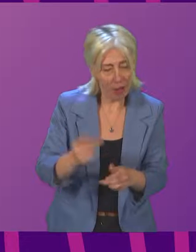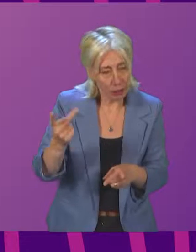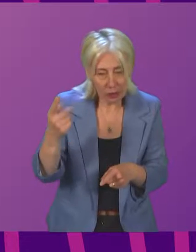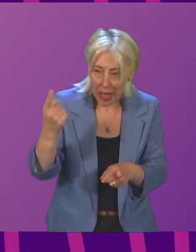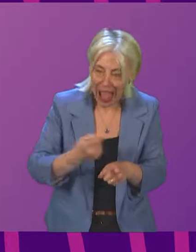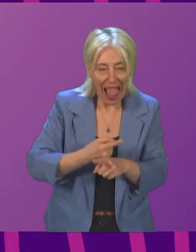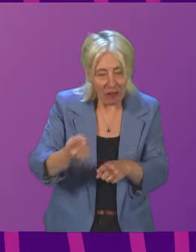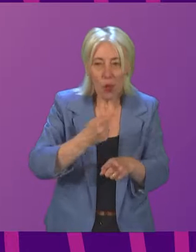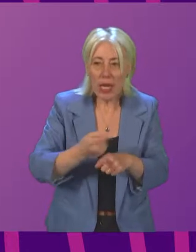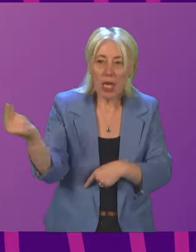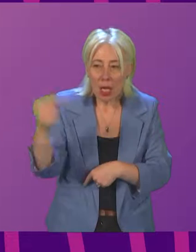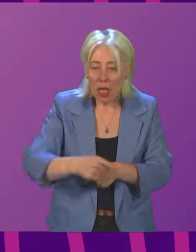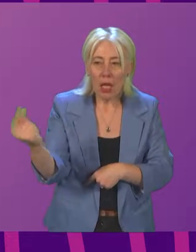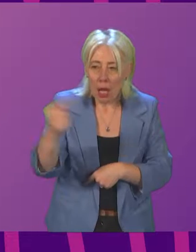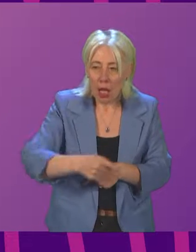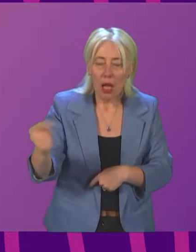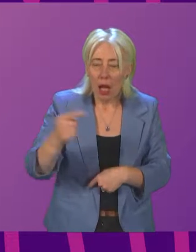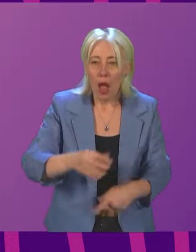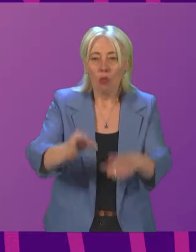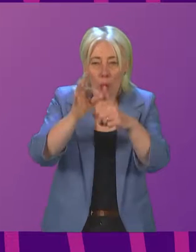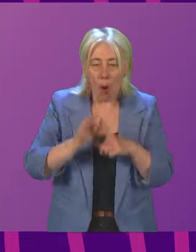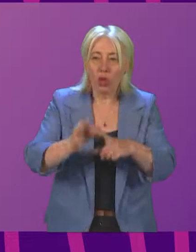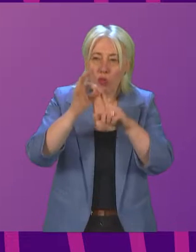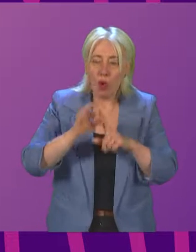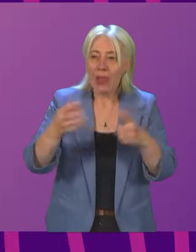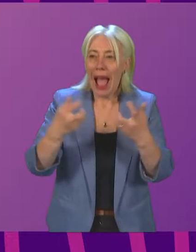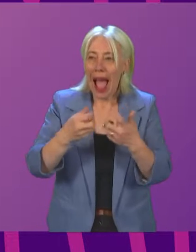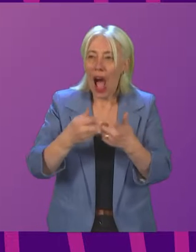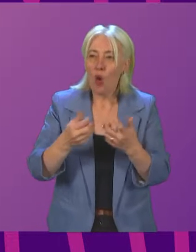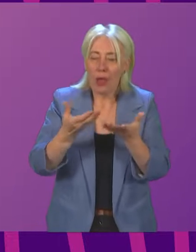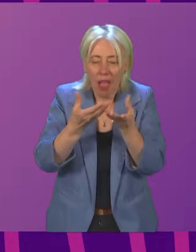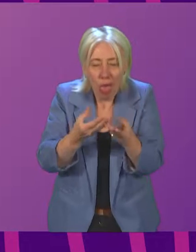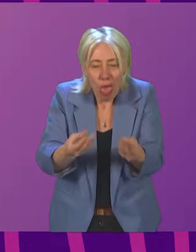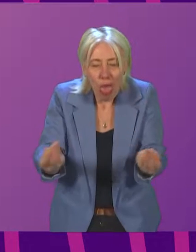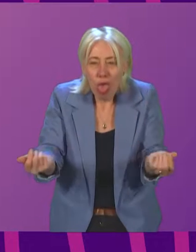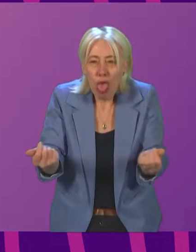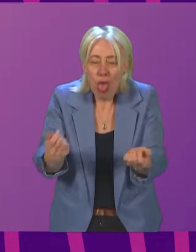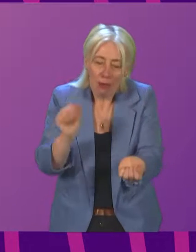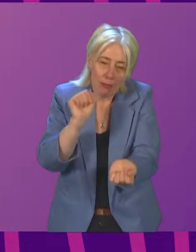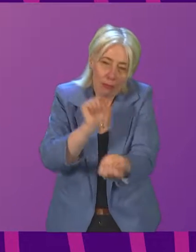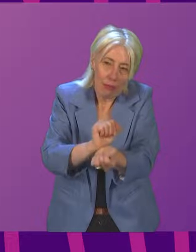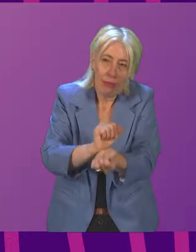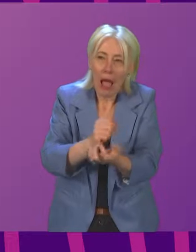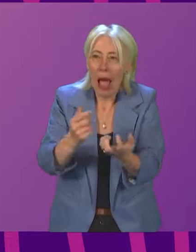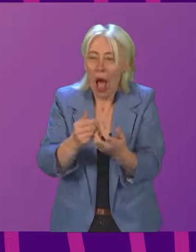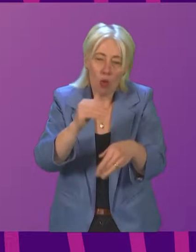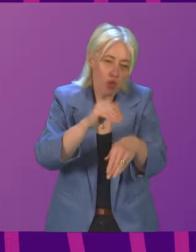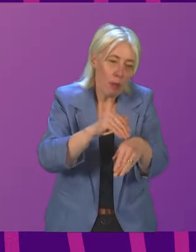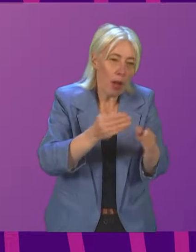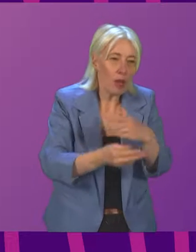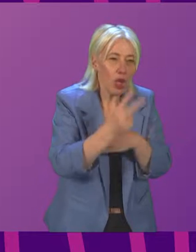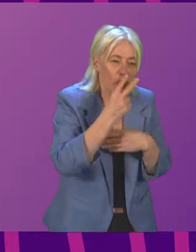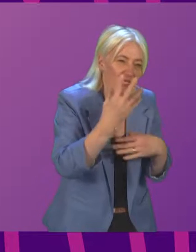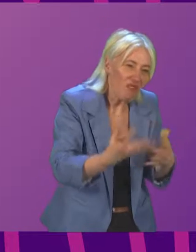week we come to this chamber and we hear countless proposals of how we are going to water down sentencing guidelines, whether it is how we treat criminals under 25,